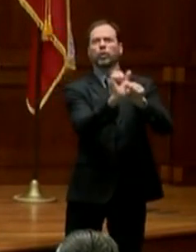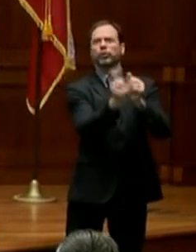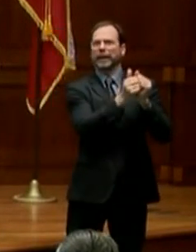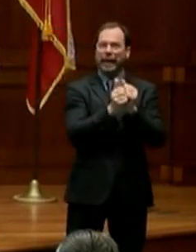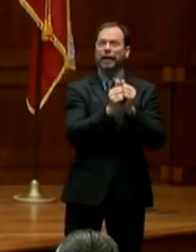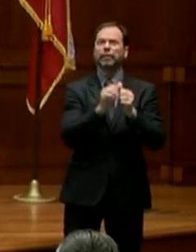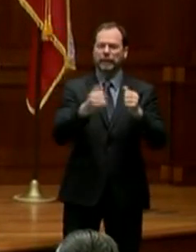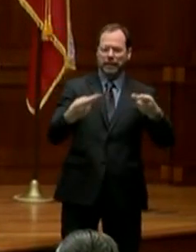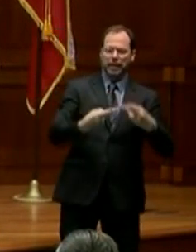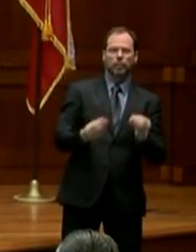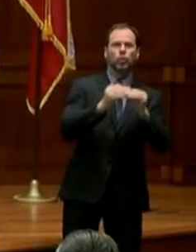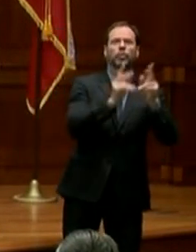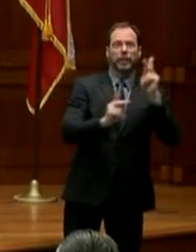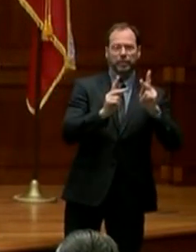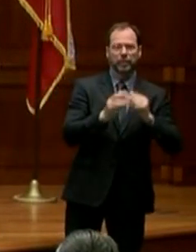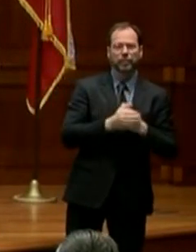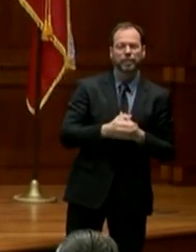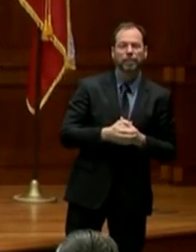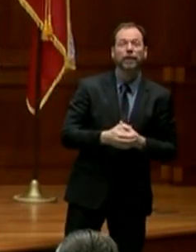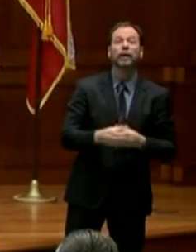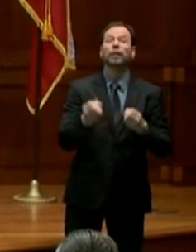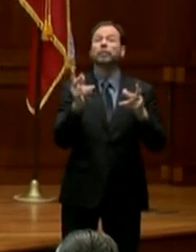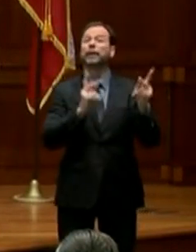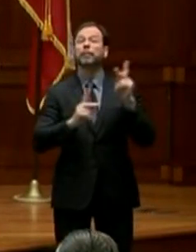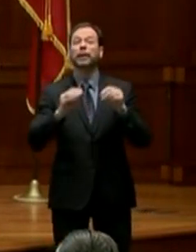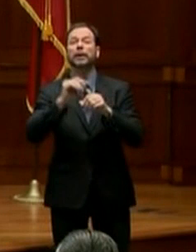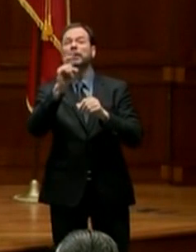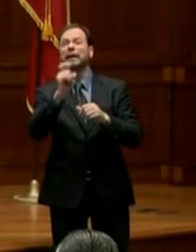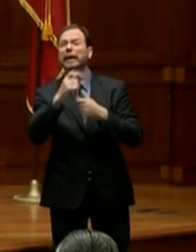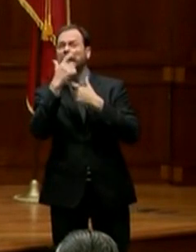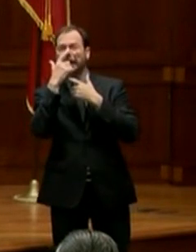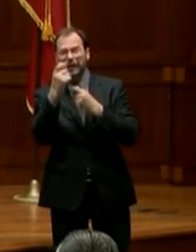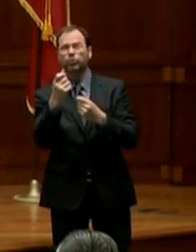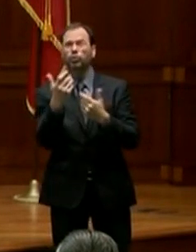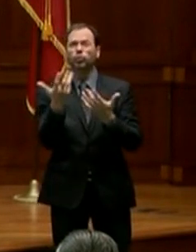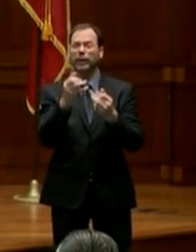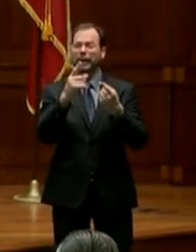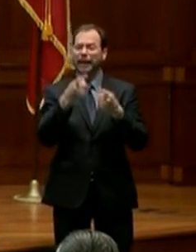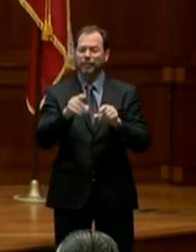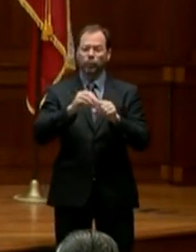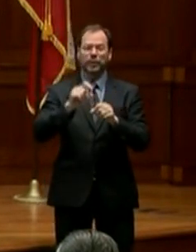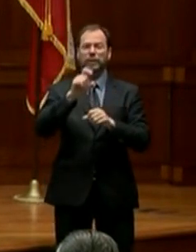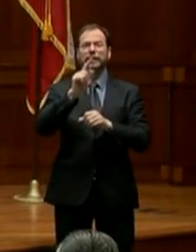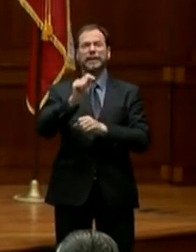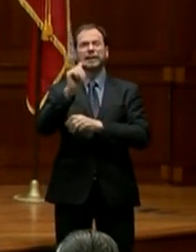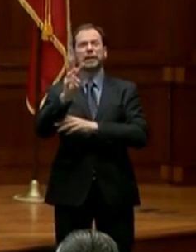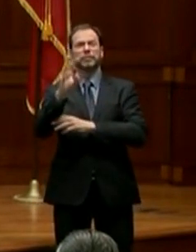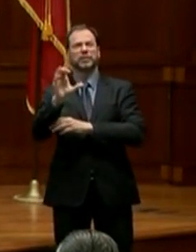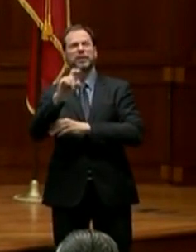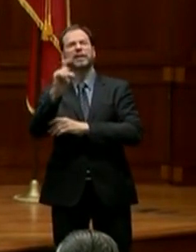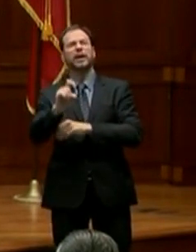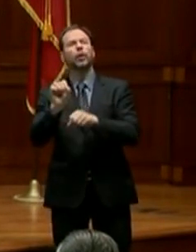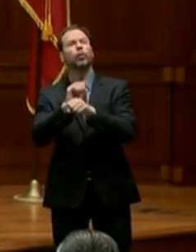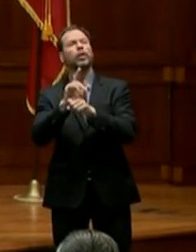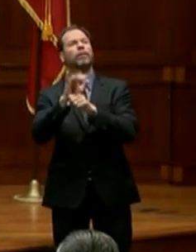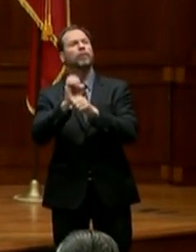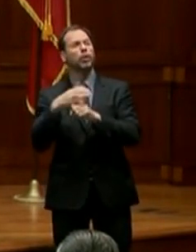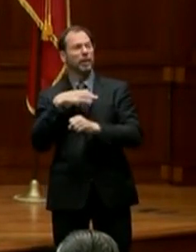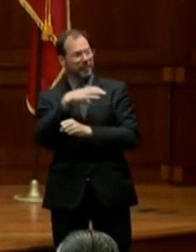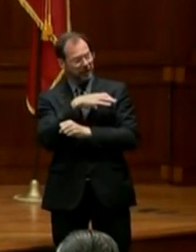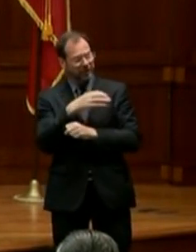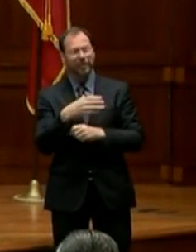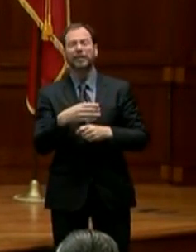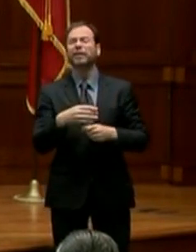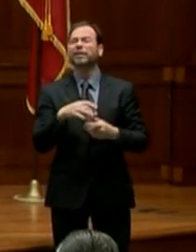in the state of Texas are interested in is what is going on at the Texas Workforce Commission and what is happening with regard to